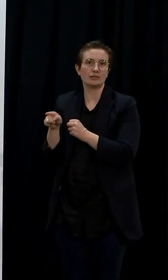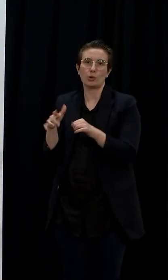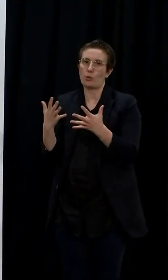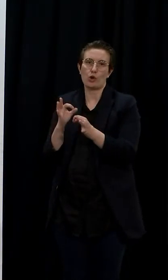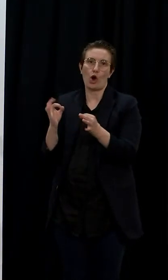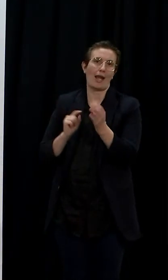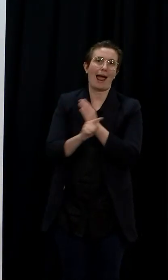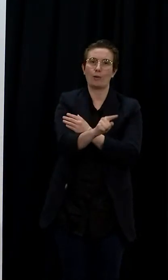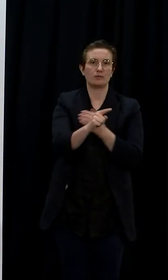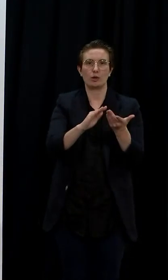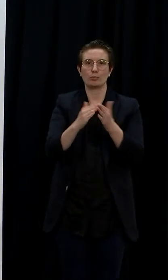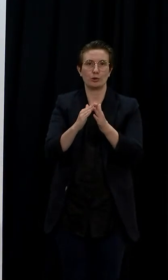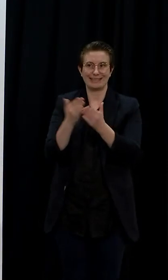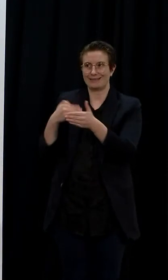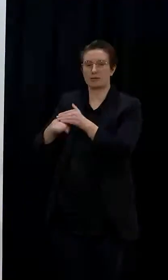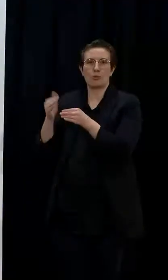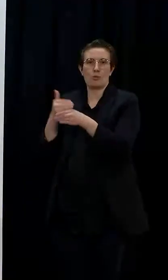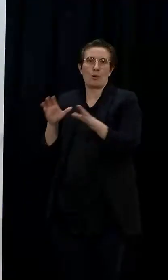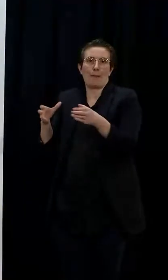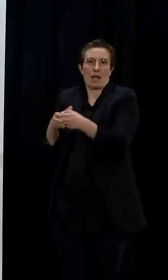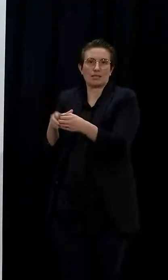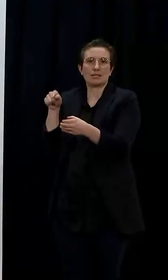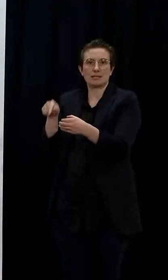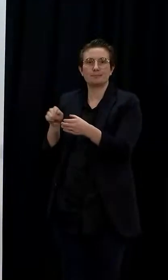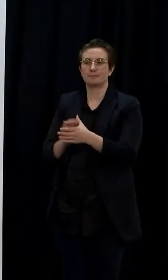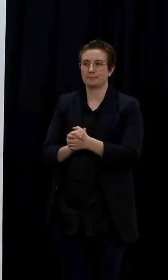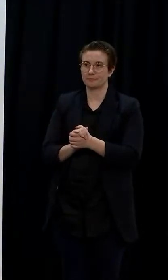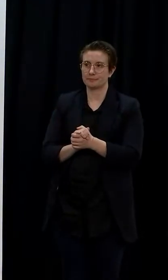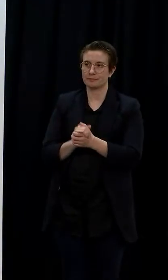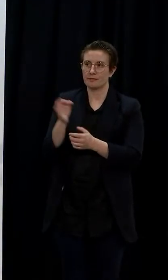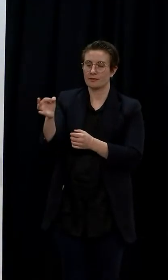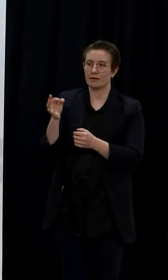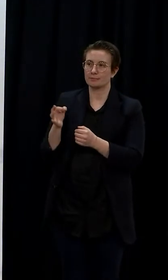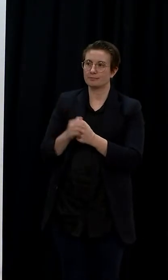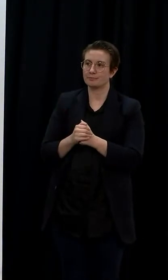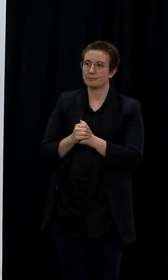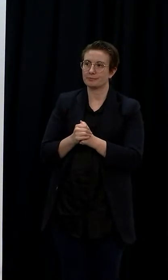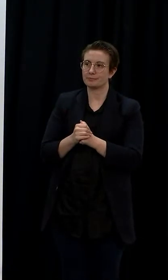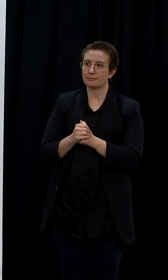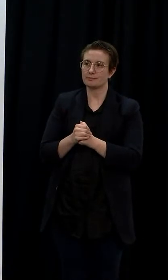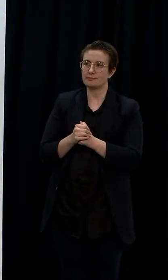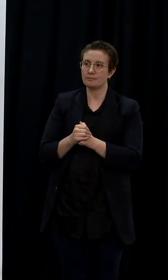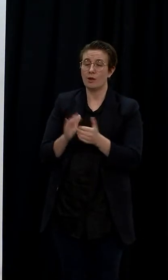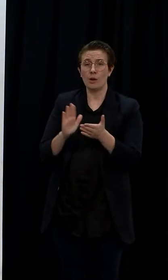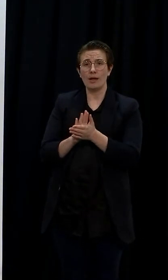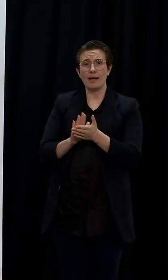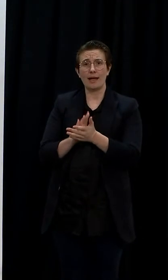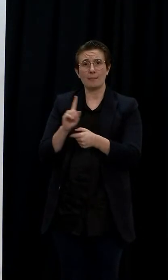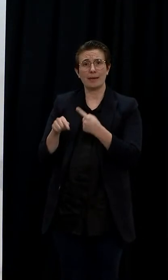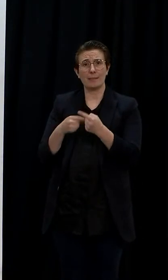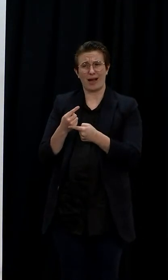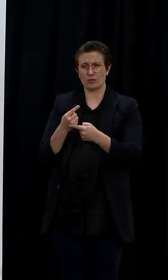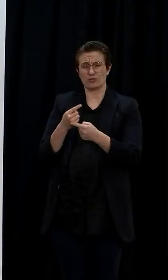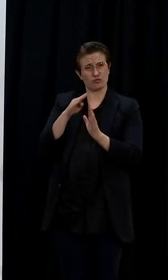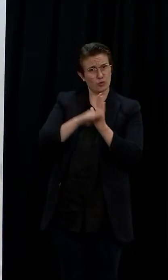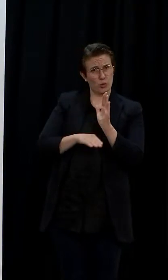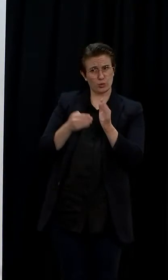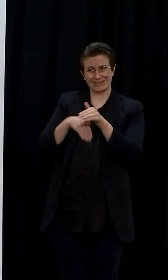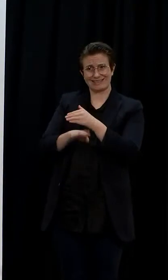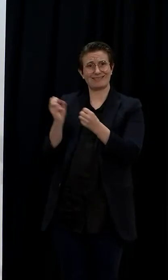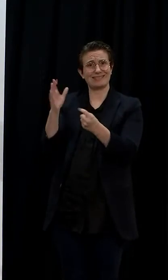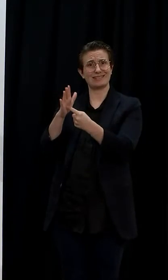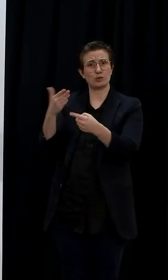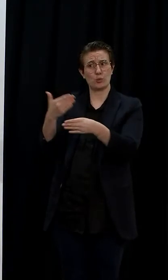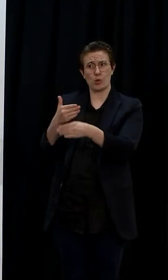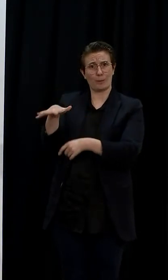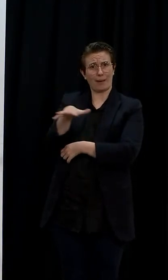going to have to be going to those places, are you satisfied with the rules and standards that are in place in those essential workplaces? So two things that